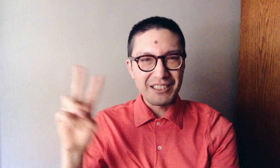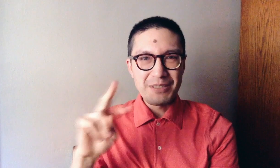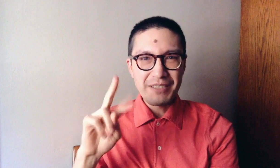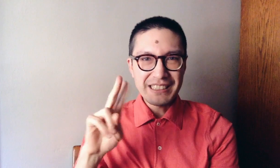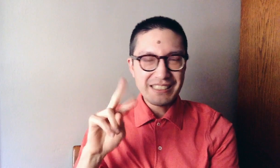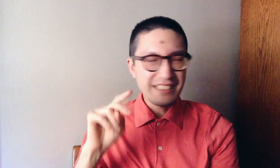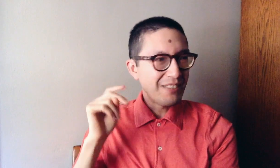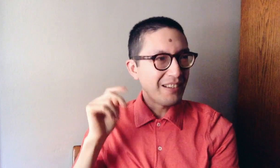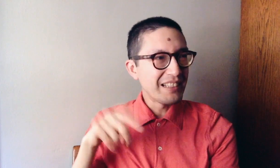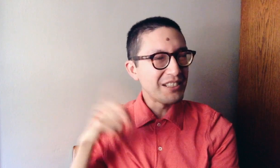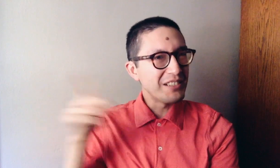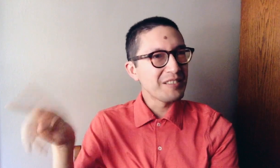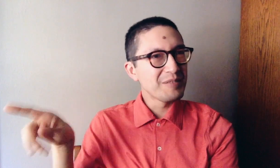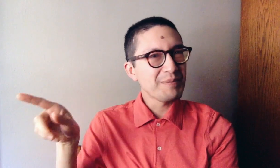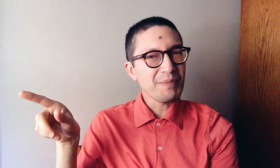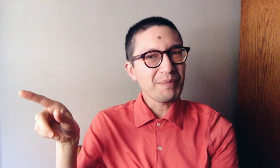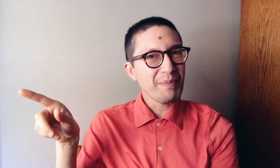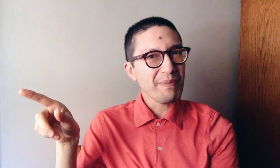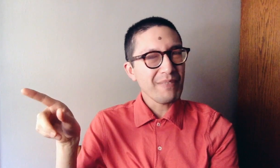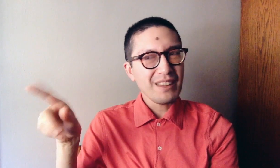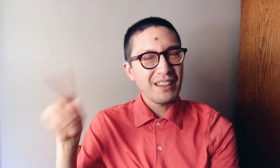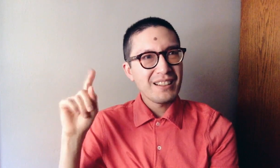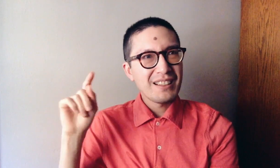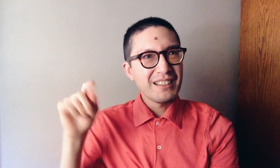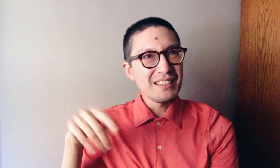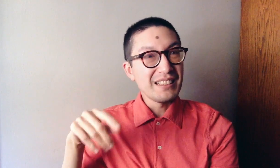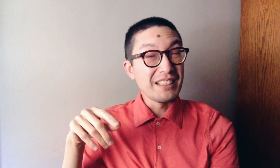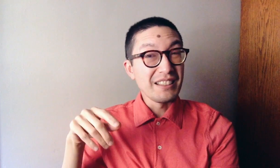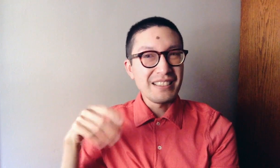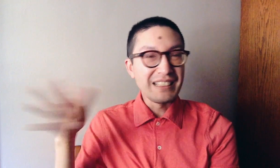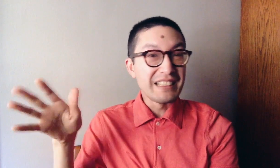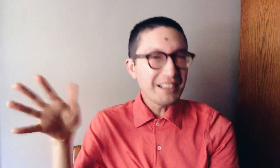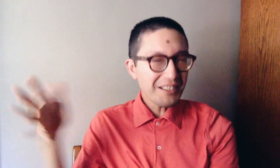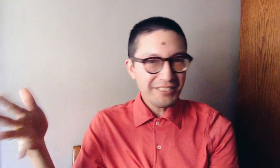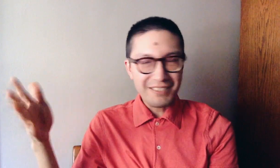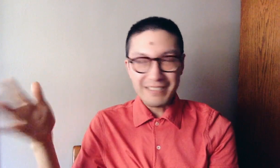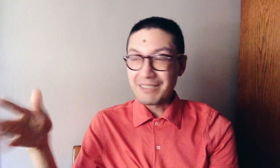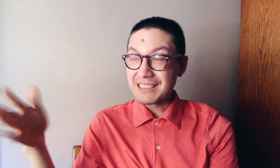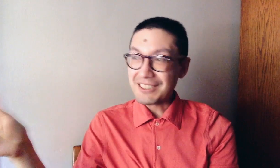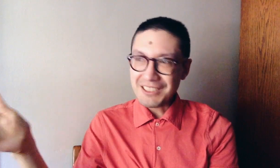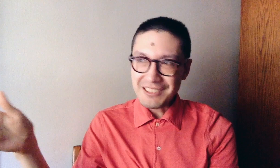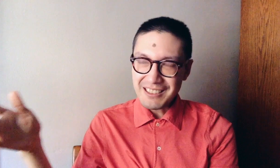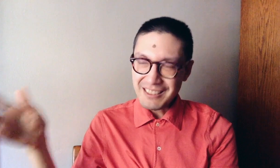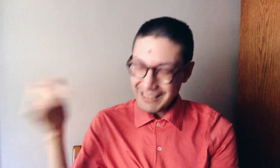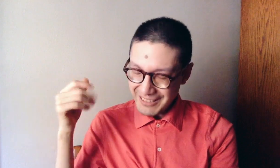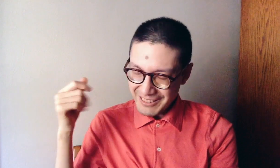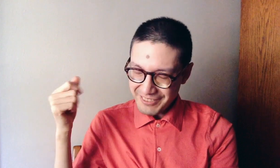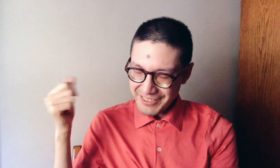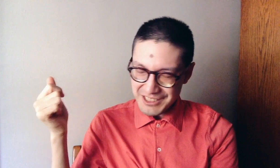two projects that I want to do, uh, in the near, I want to start doing in the near future,